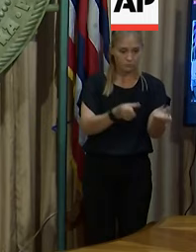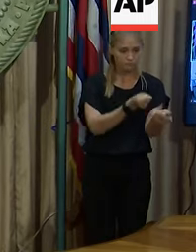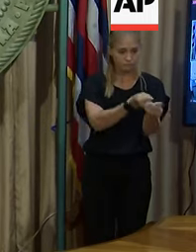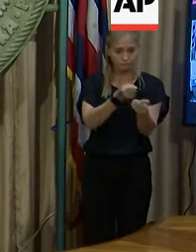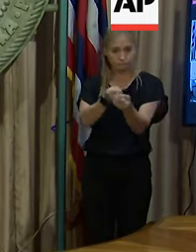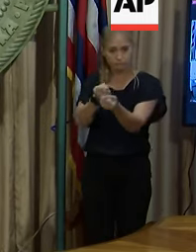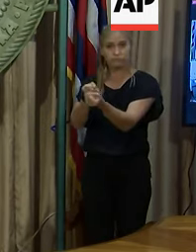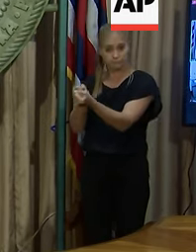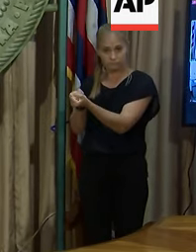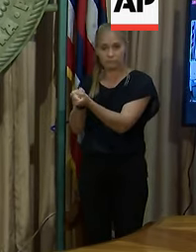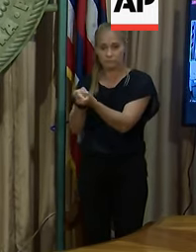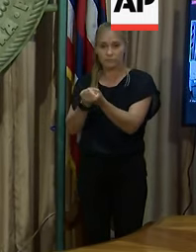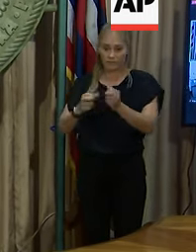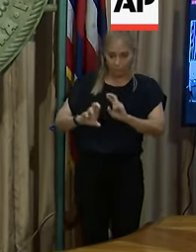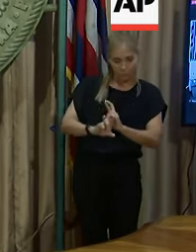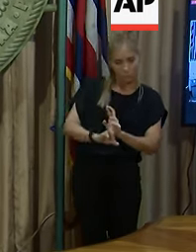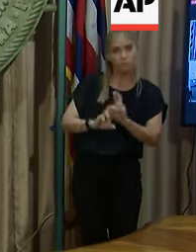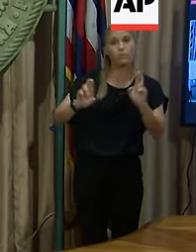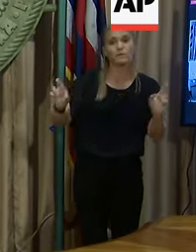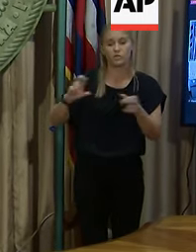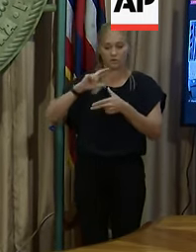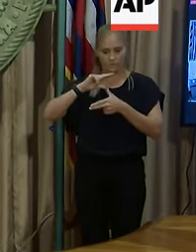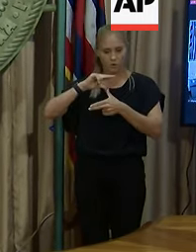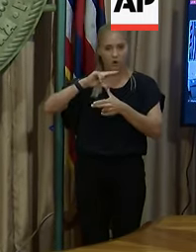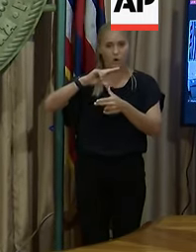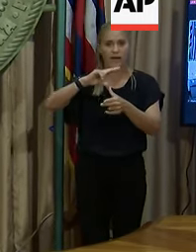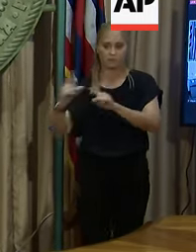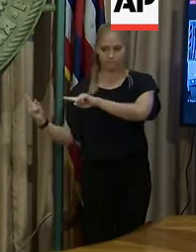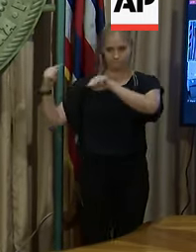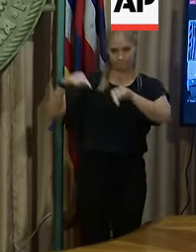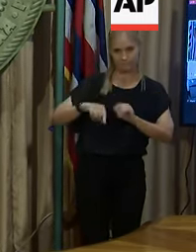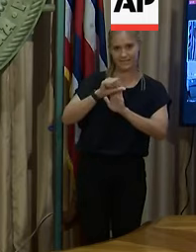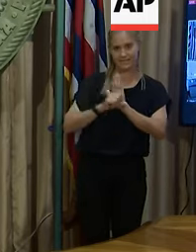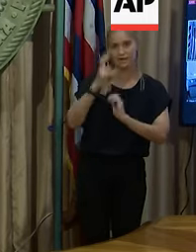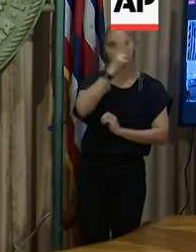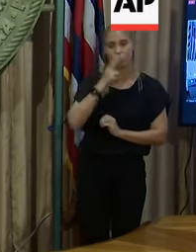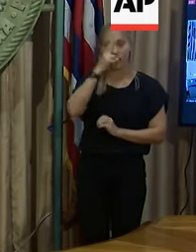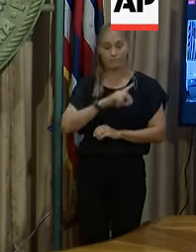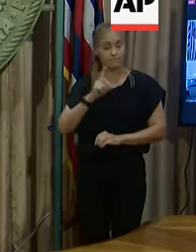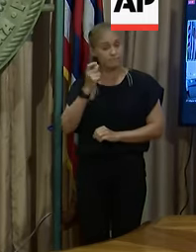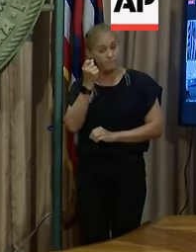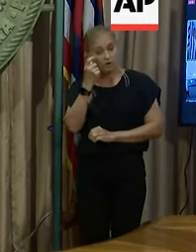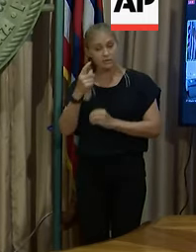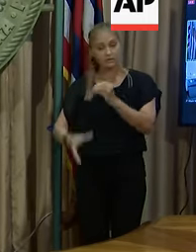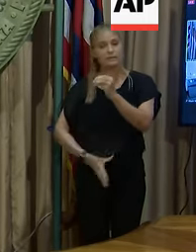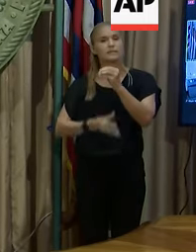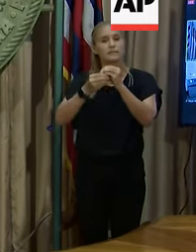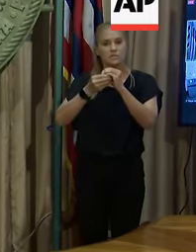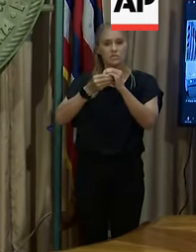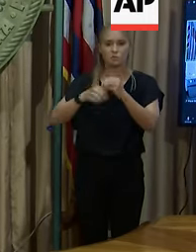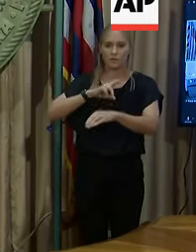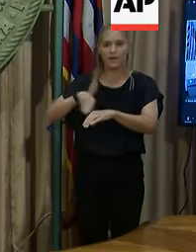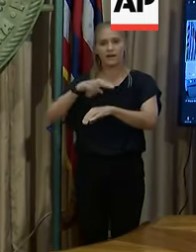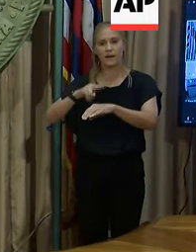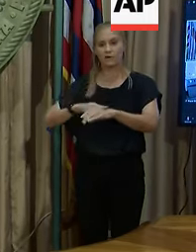of preparations for Hurricane Douglas, and this is in addition to National Guard personnel